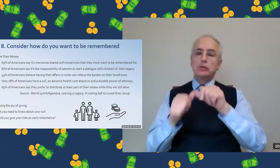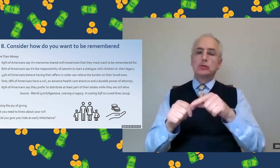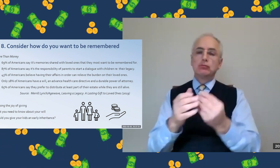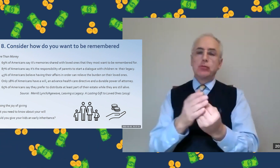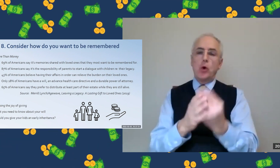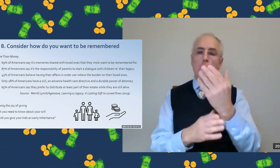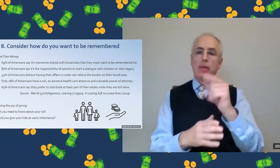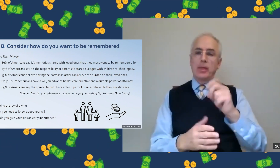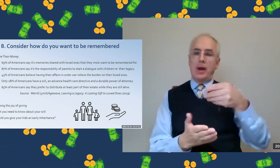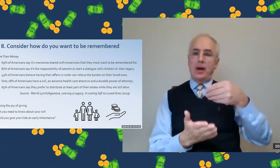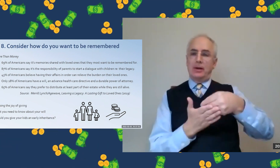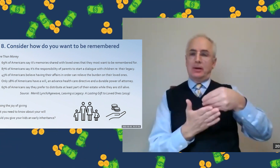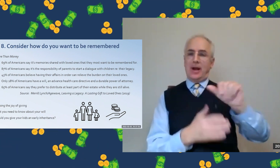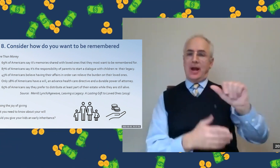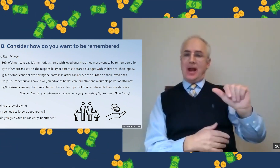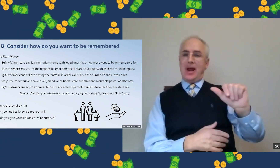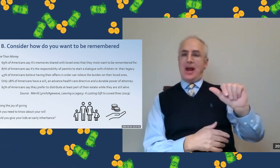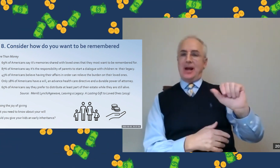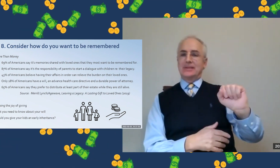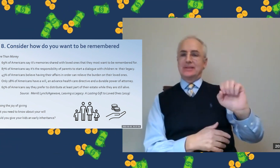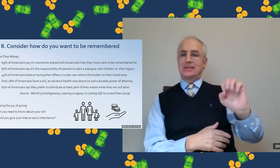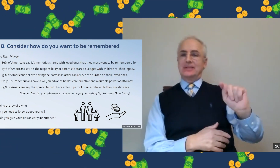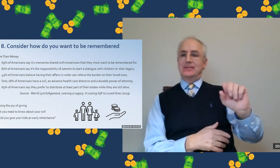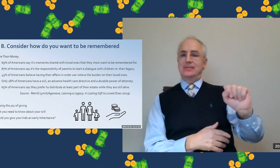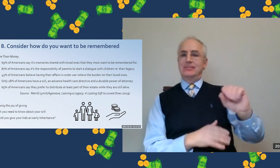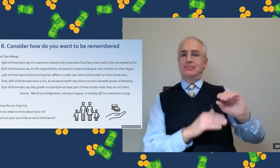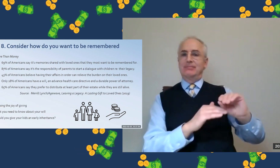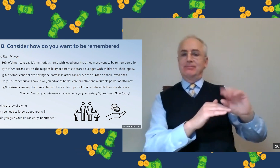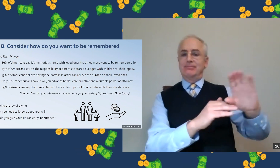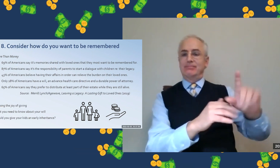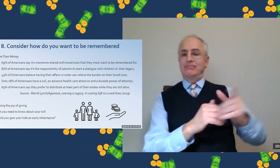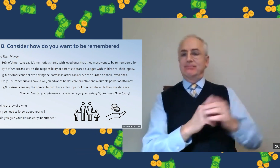children to buy homes. And that is another way of growing assets.